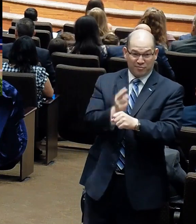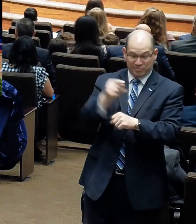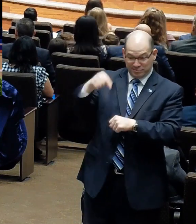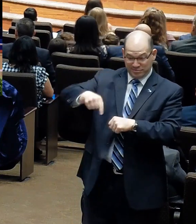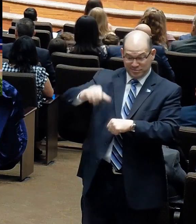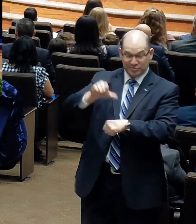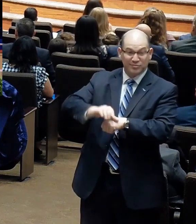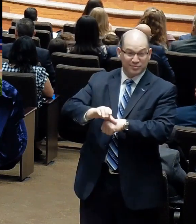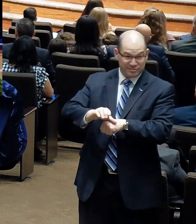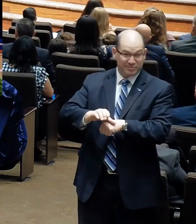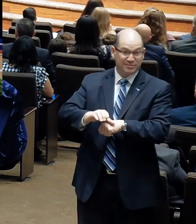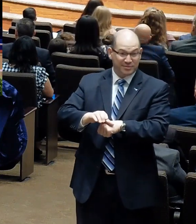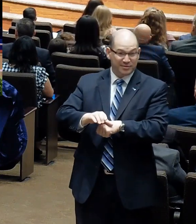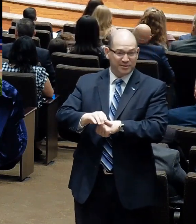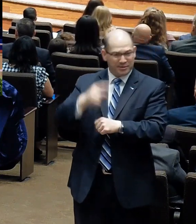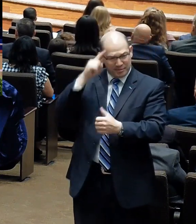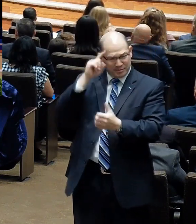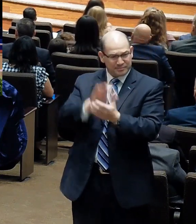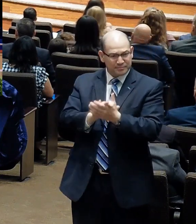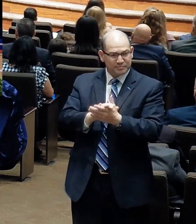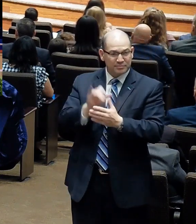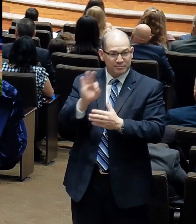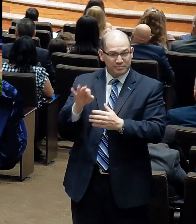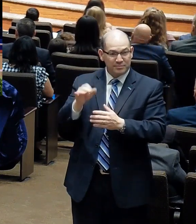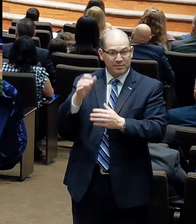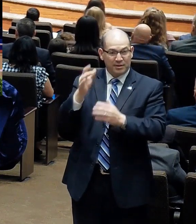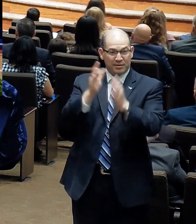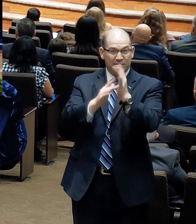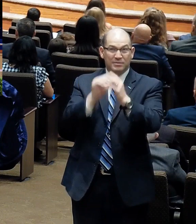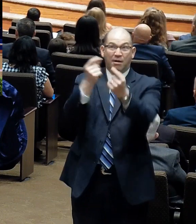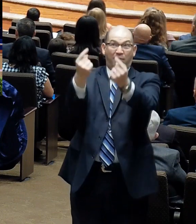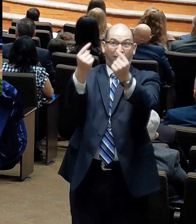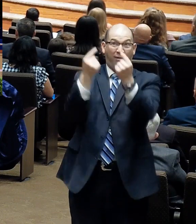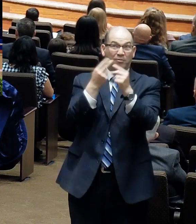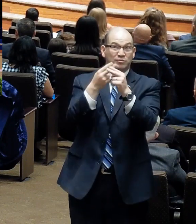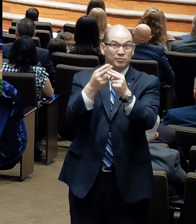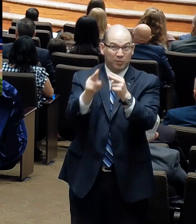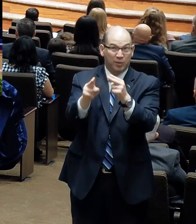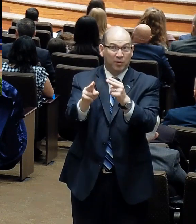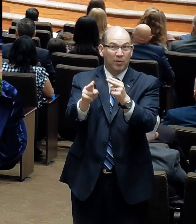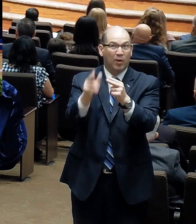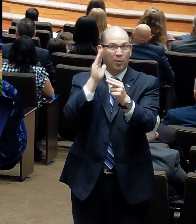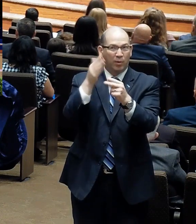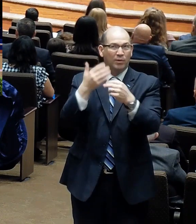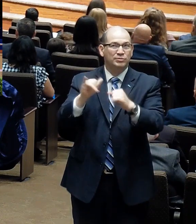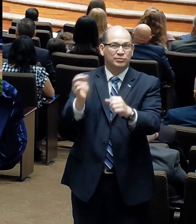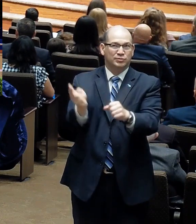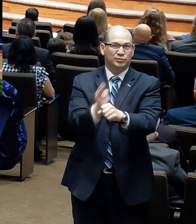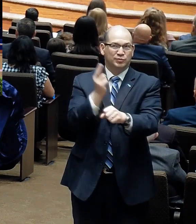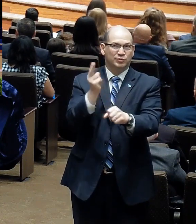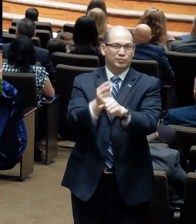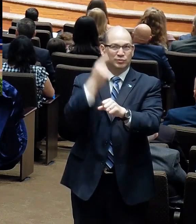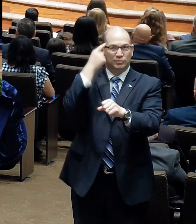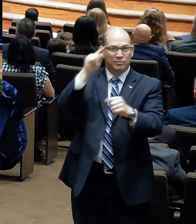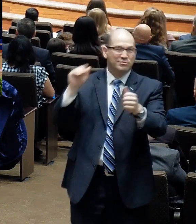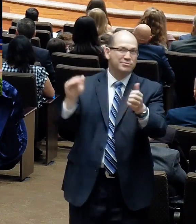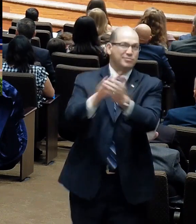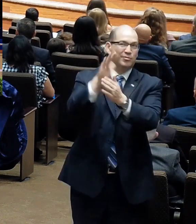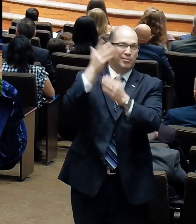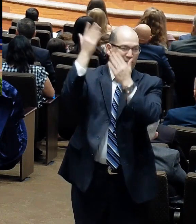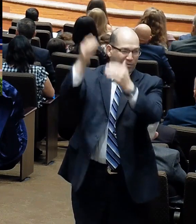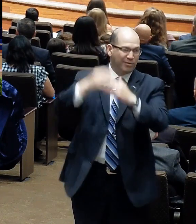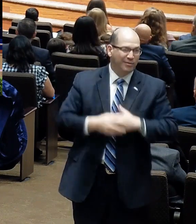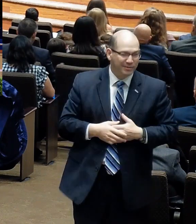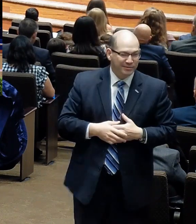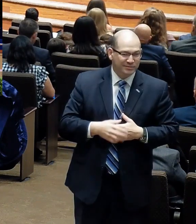this church. And I believe that the Lord should Terry and his coming wants to continue to use this church for God's glory. I'm your pastor mentioned. I've known him for quite